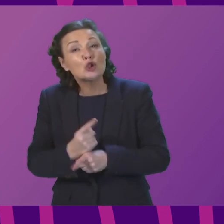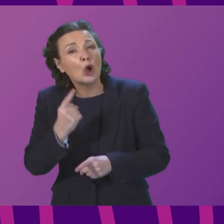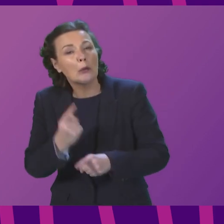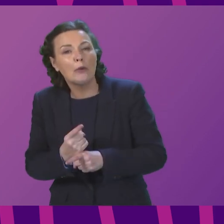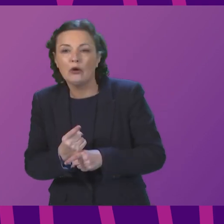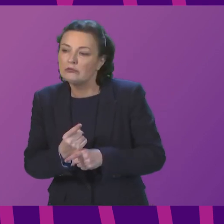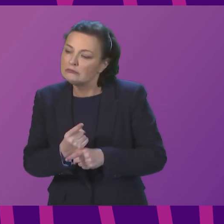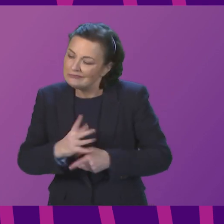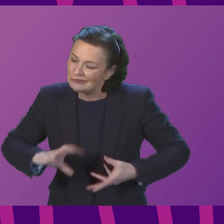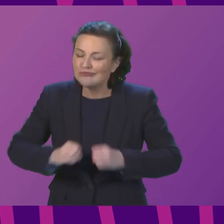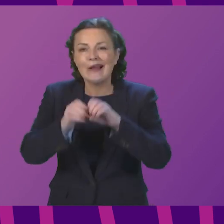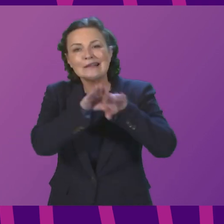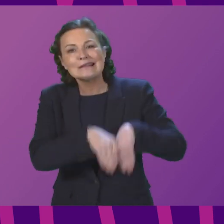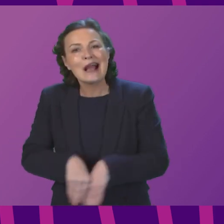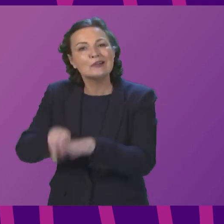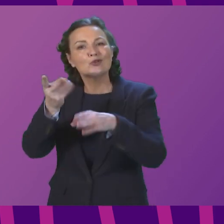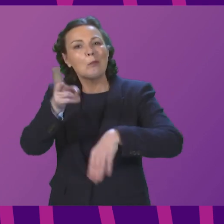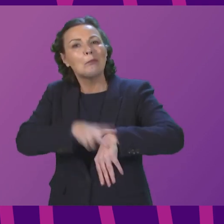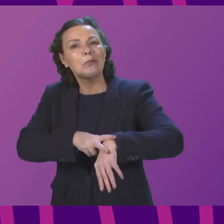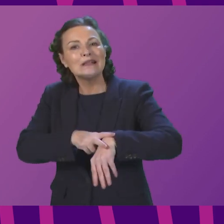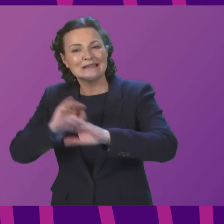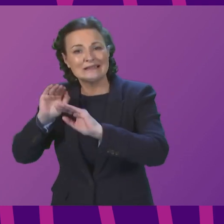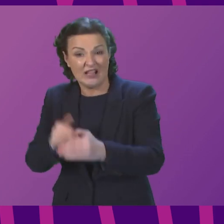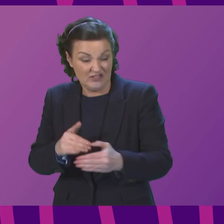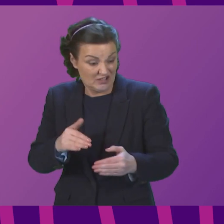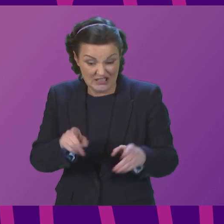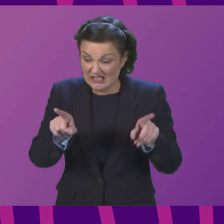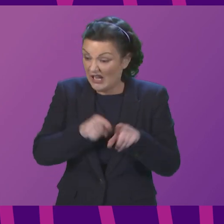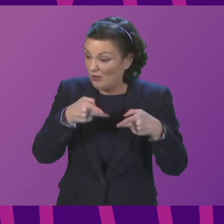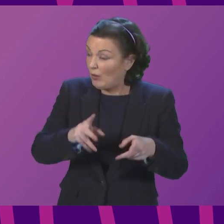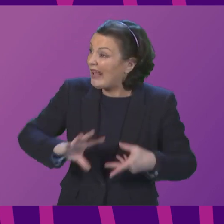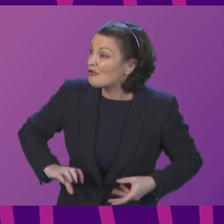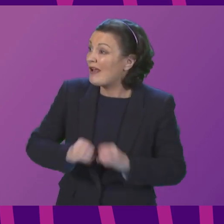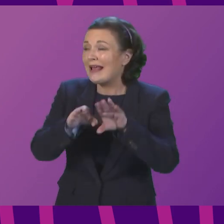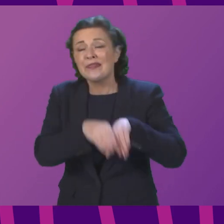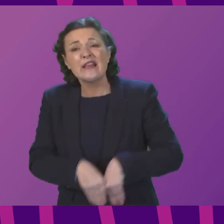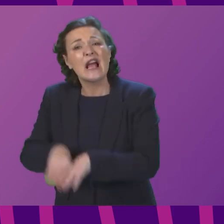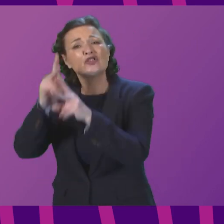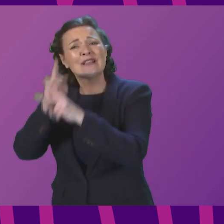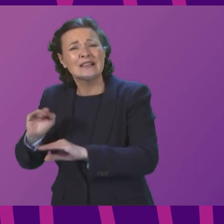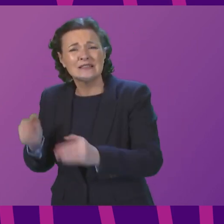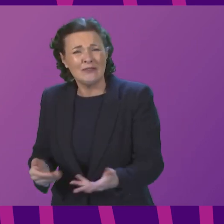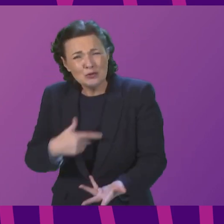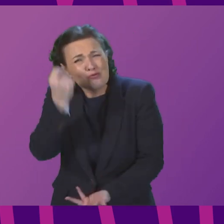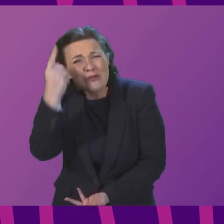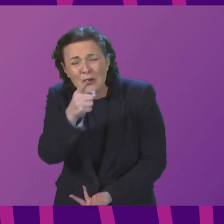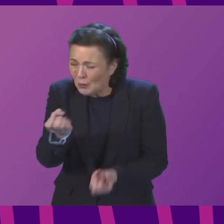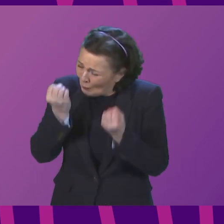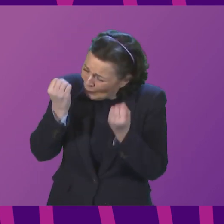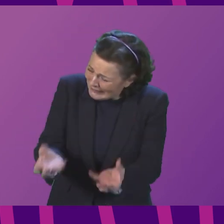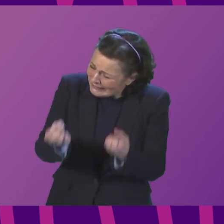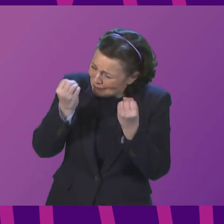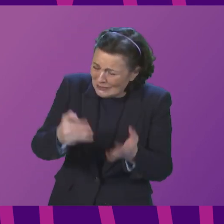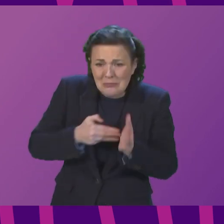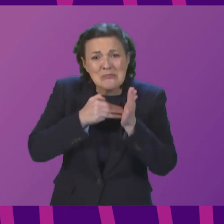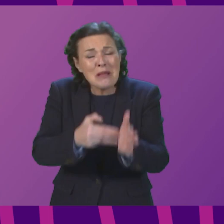National Police Service, with the formation of the National Care Service. Doesn't she realise that wasting millions of pounds of